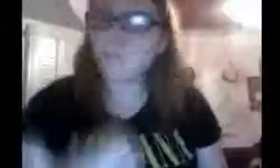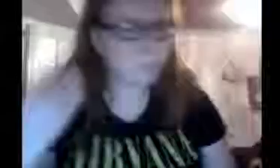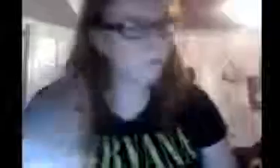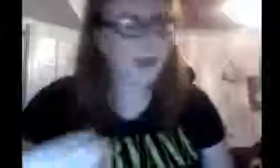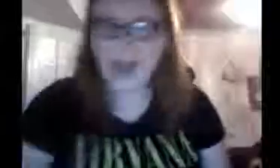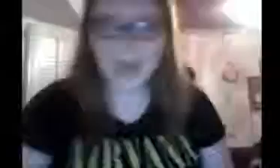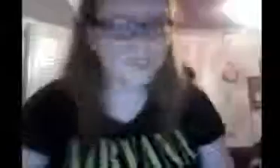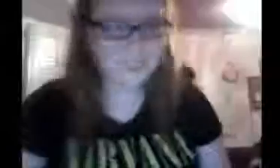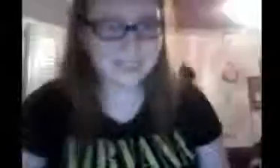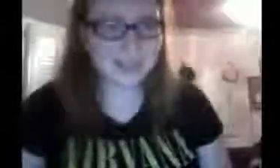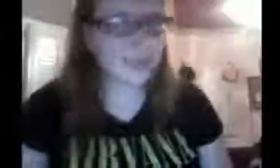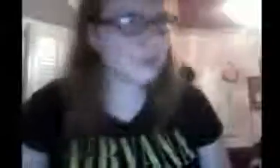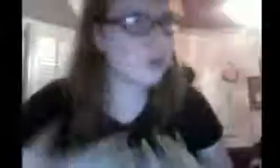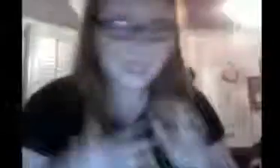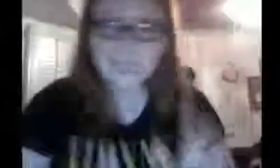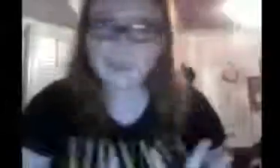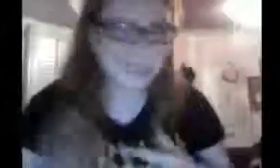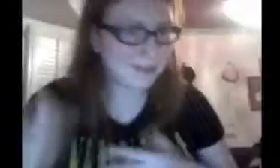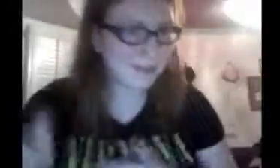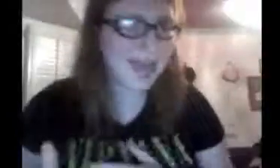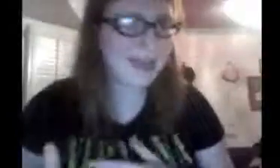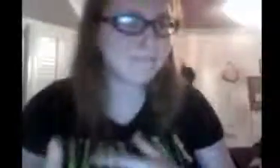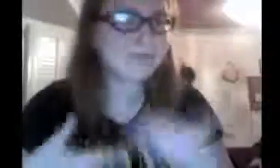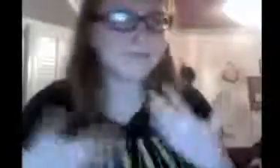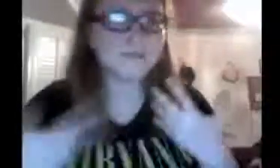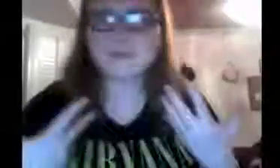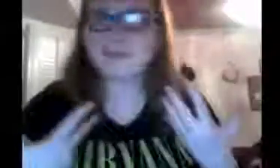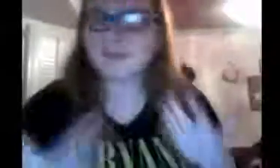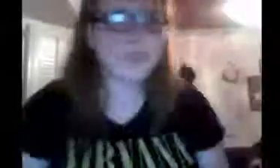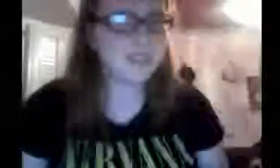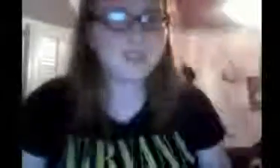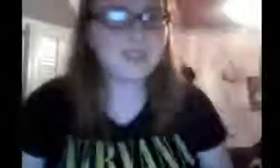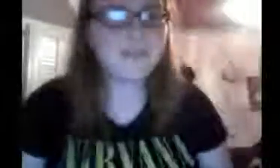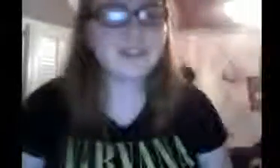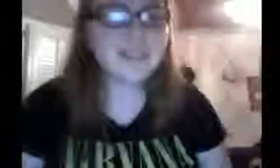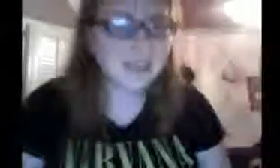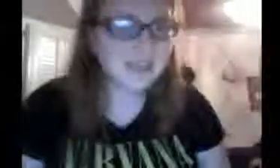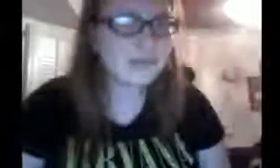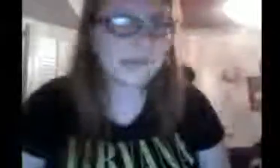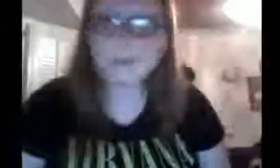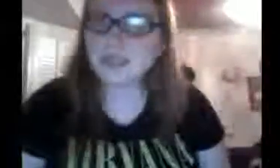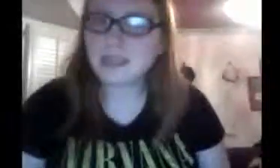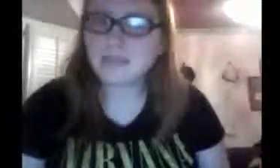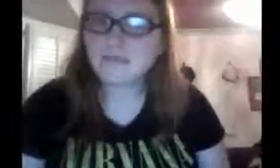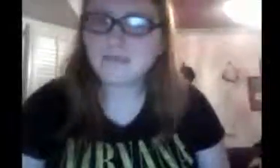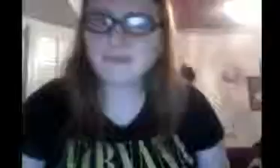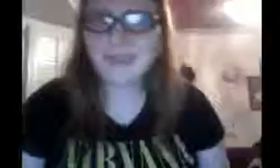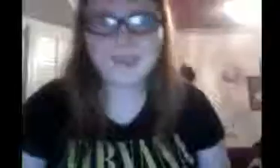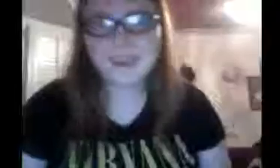Like, how did this- Like, know it continued with Sam and Cat, but, even then there was really nothing.